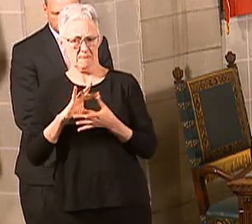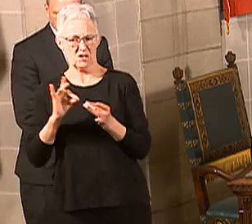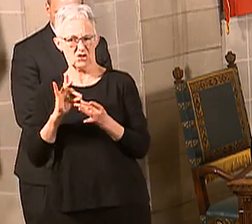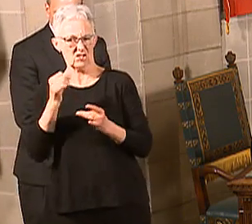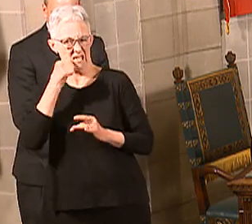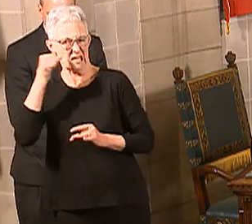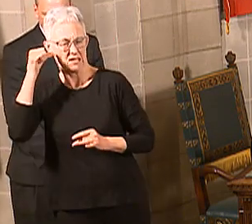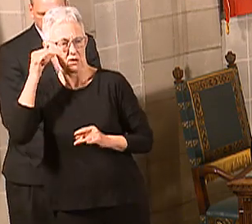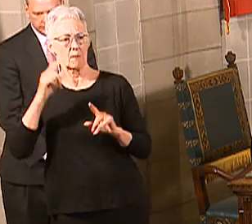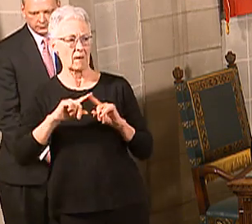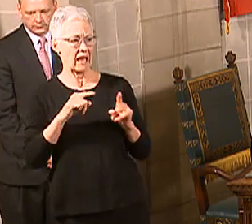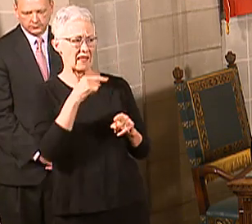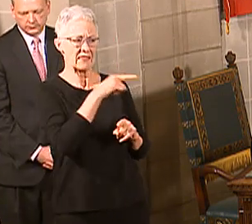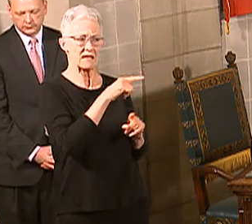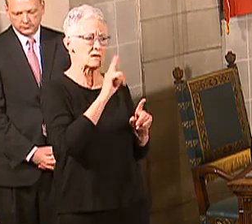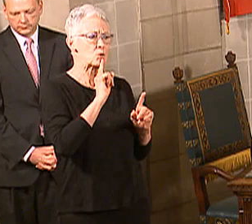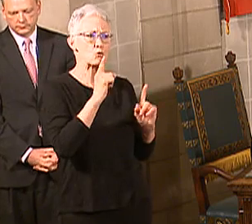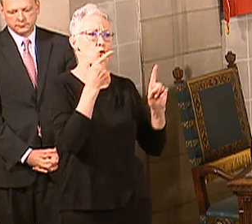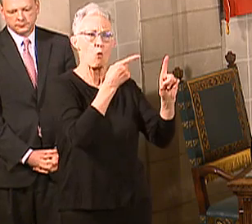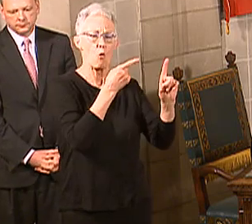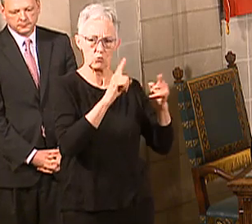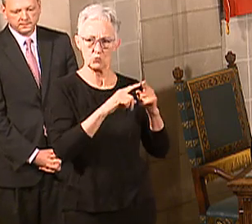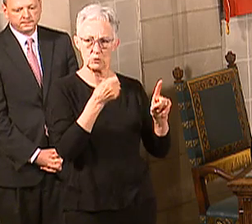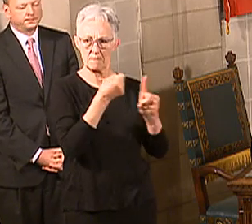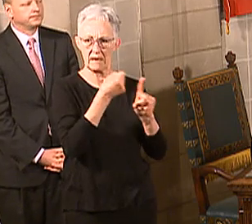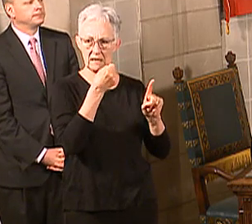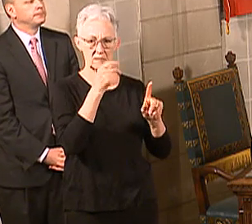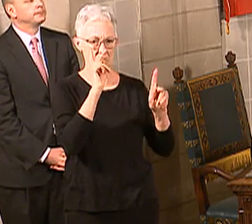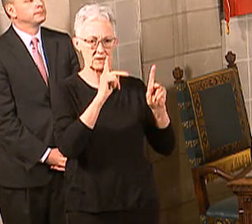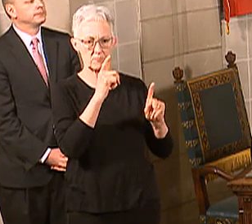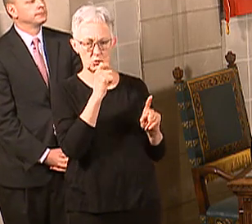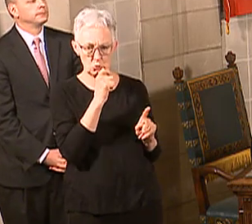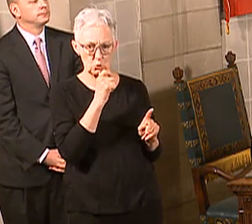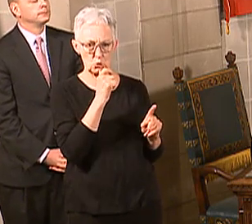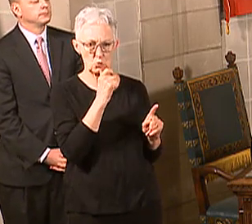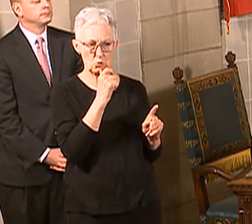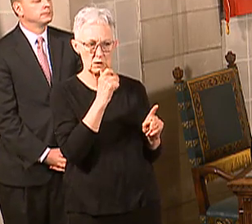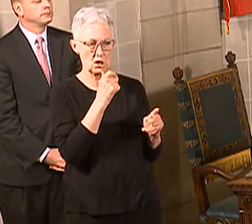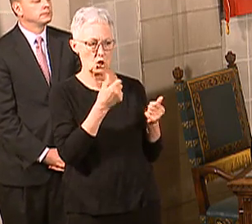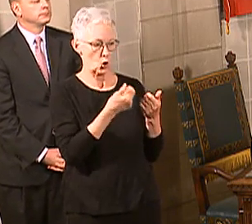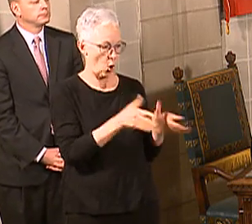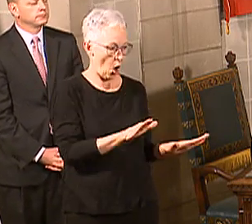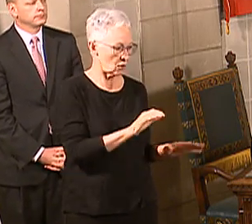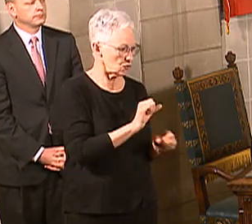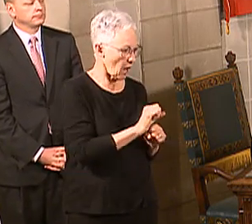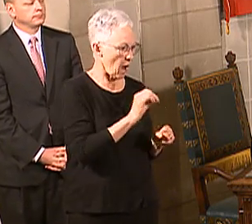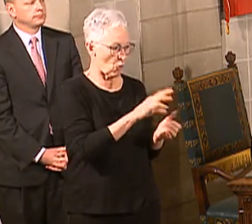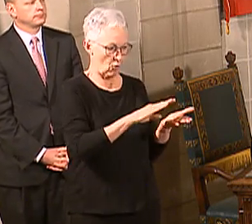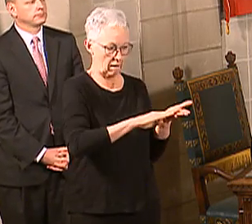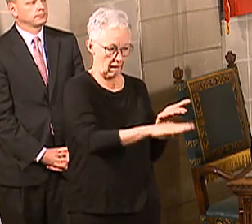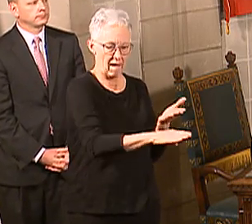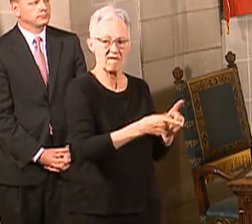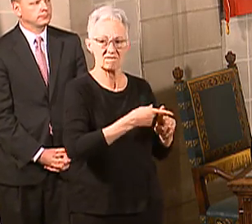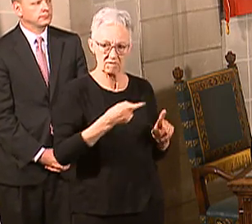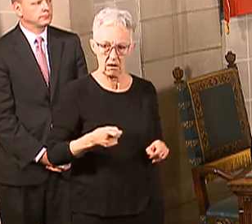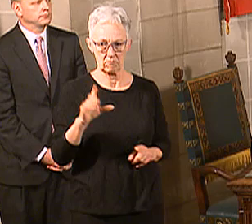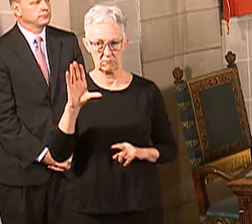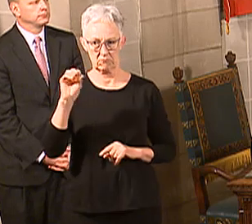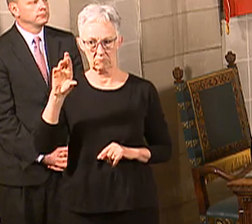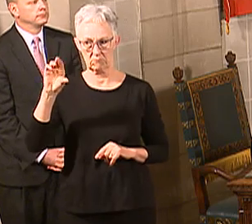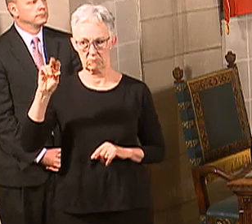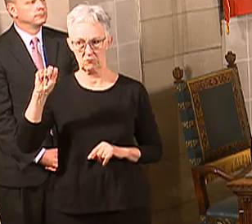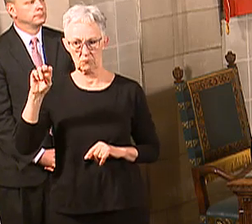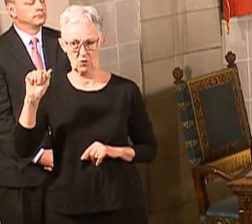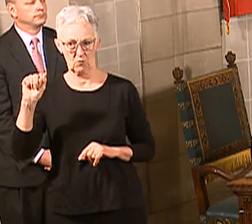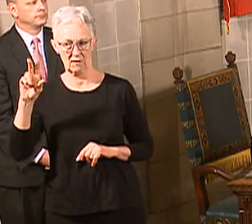trying to help out people who are impacted by the coronavirus. People have been laid off through no fault of their own, so yes, there will be increased payments because of the